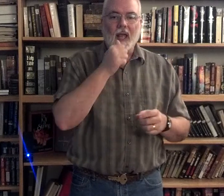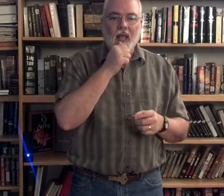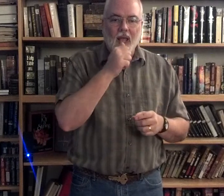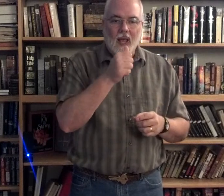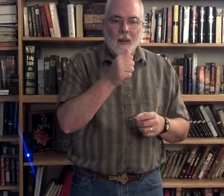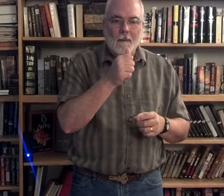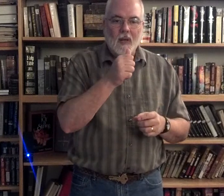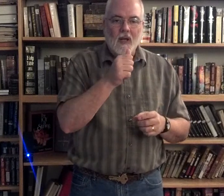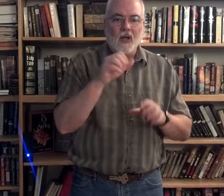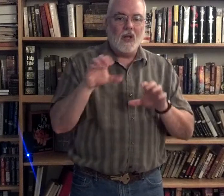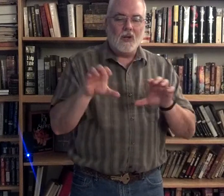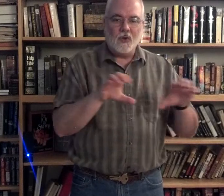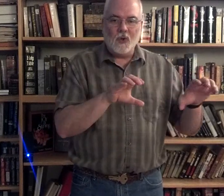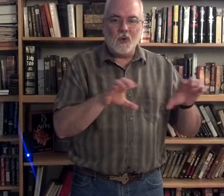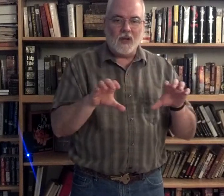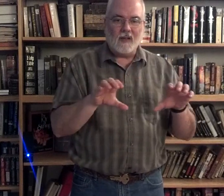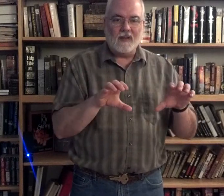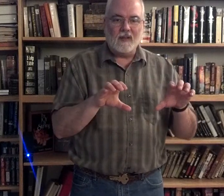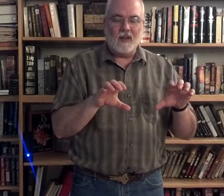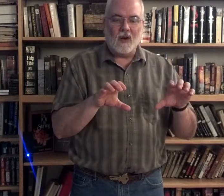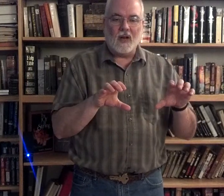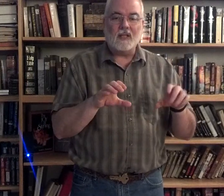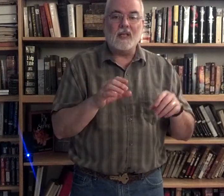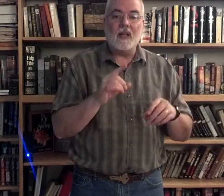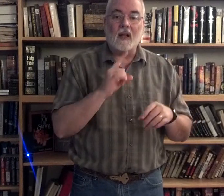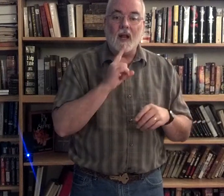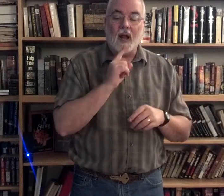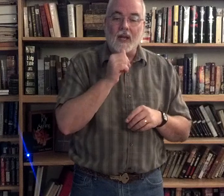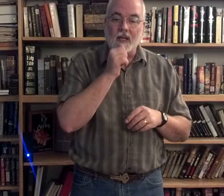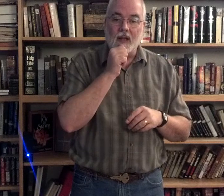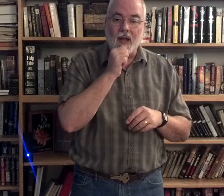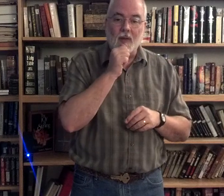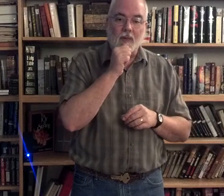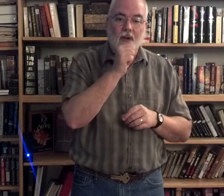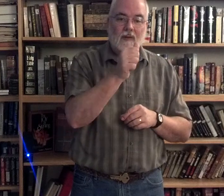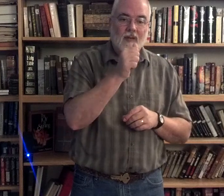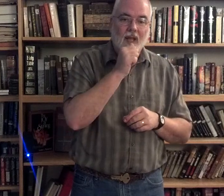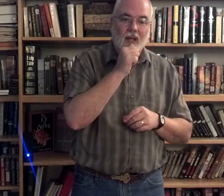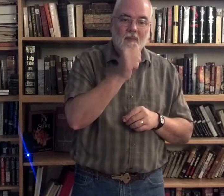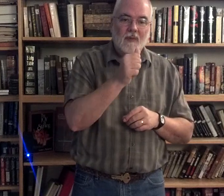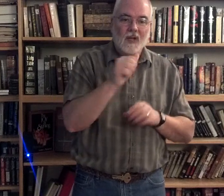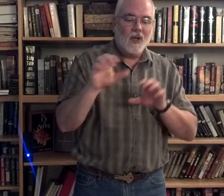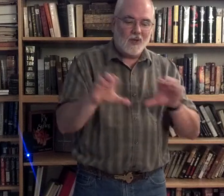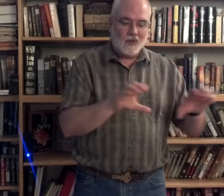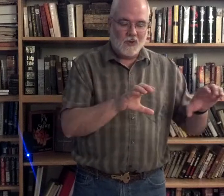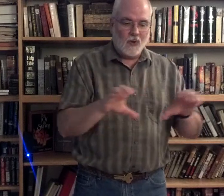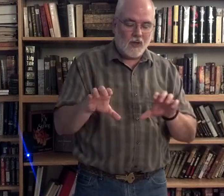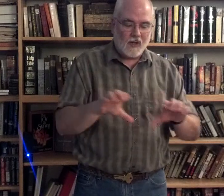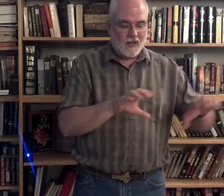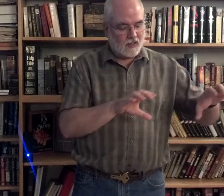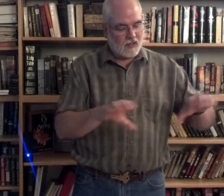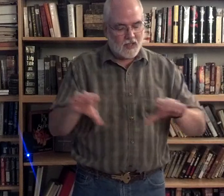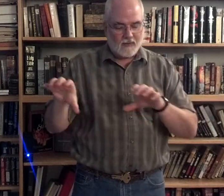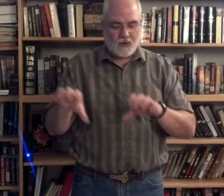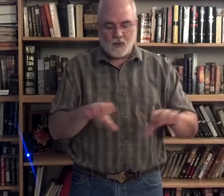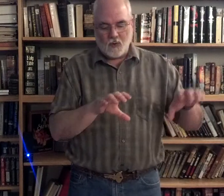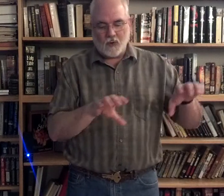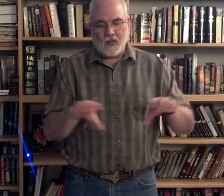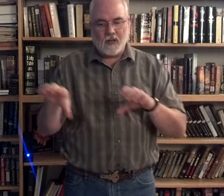am doing. Alright? See that, I did the am there. Am doing. This is a sign for do, or did, or